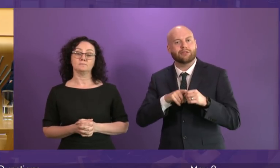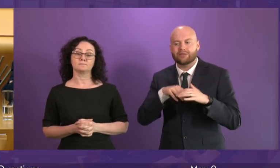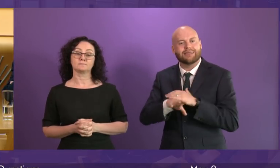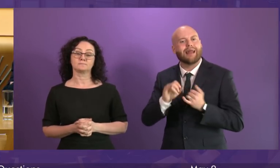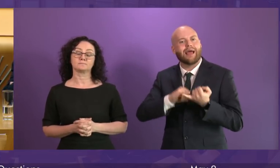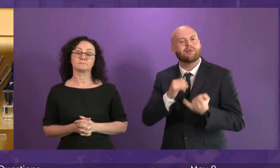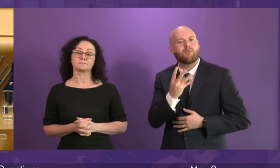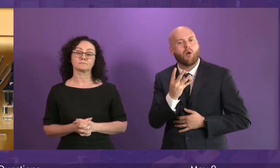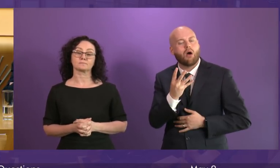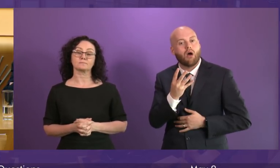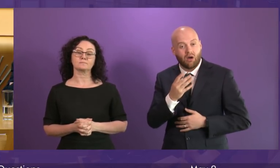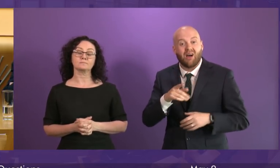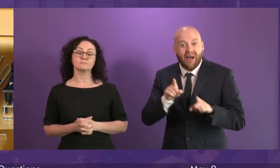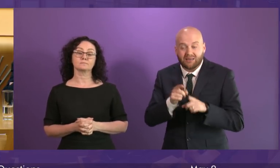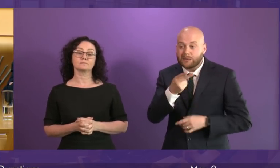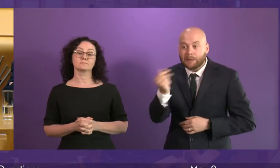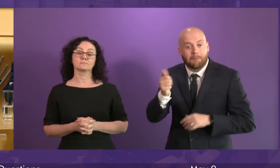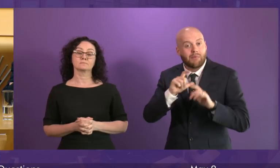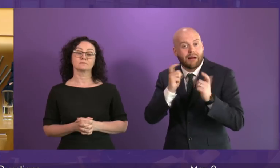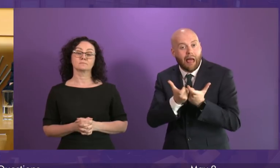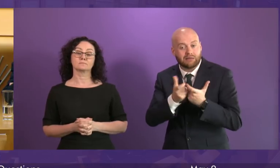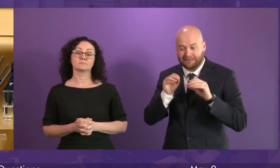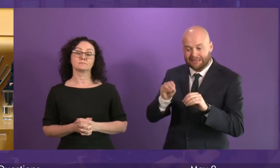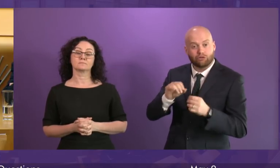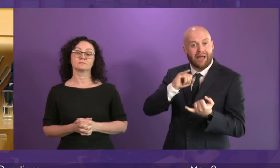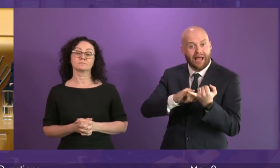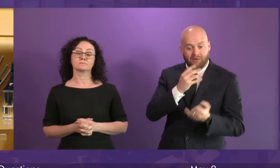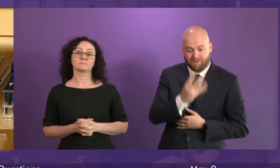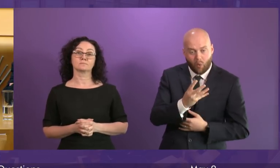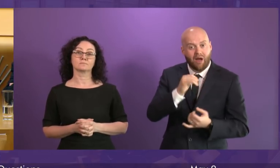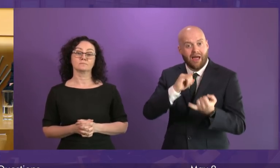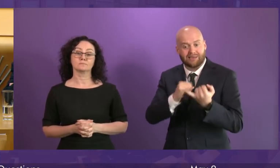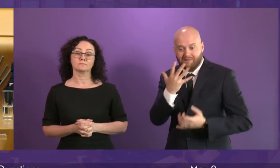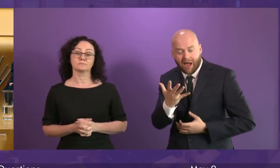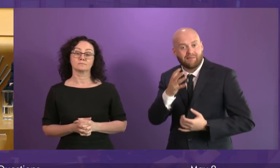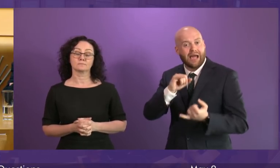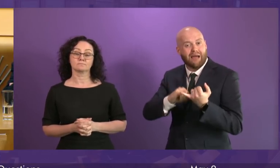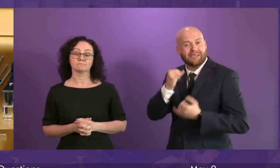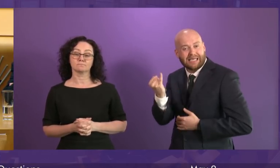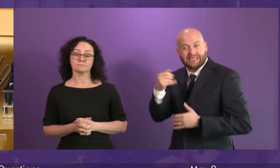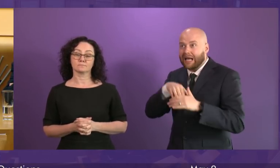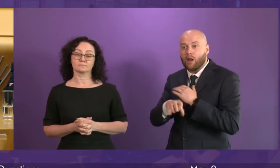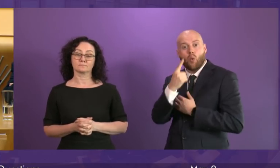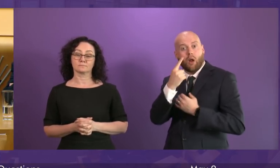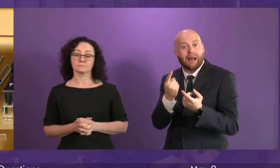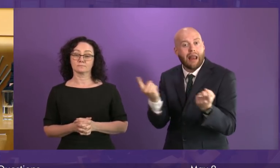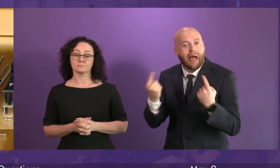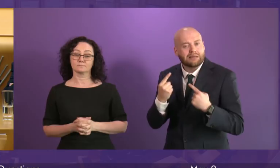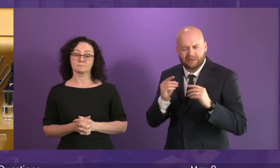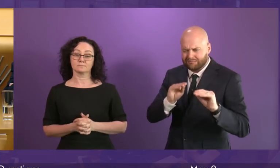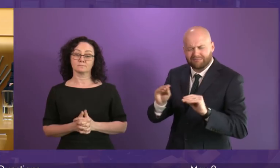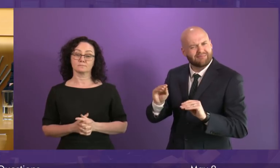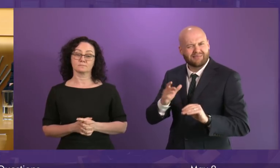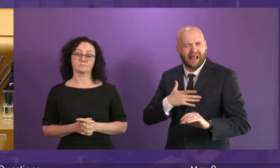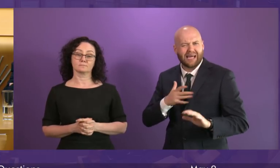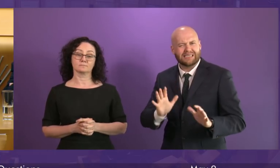5 and 6 in the same classroom in some schools and the disappearance of some core subjects in some schools? Or what does the first